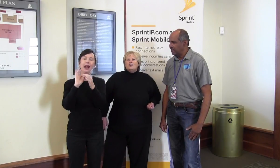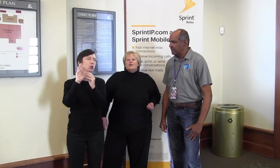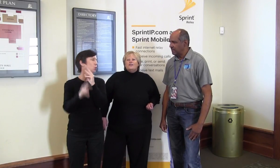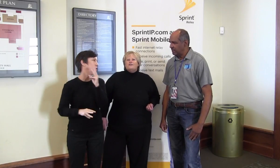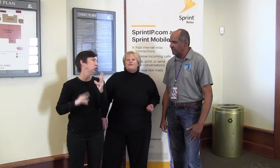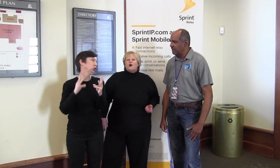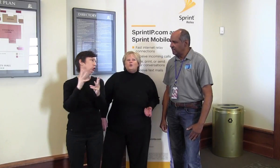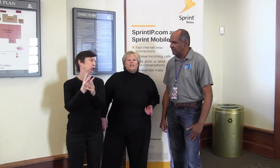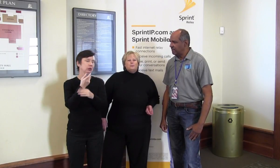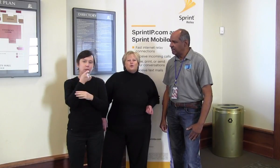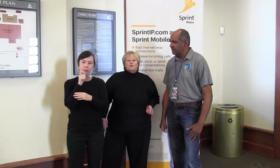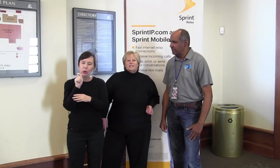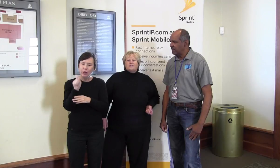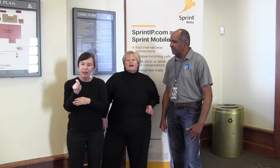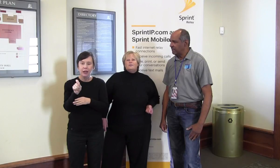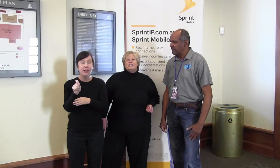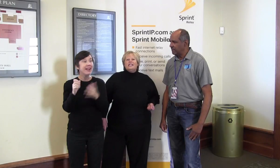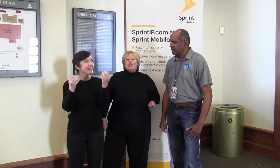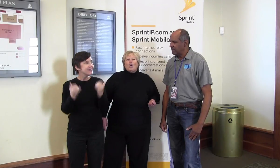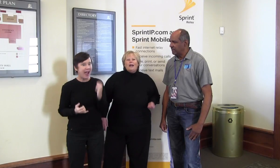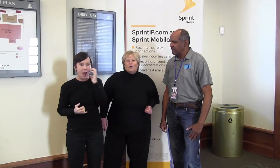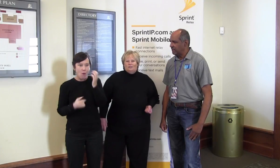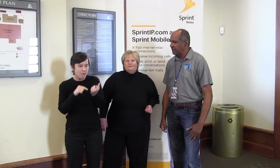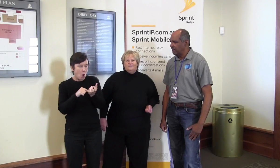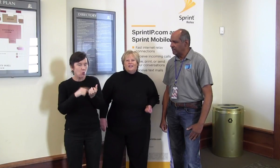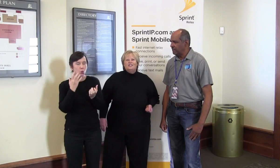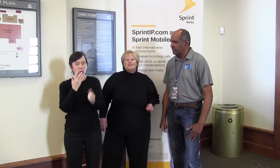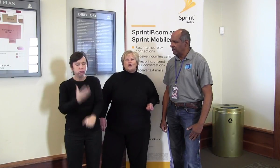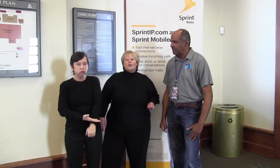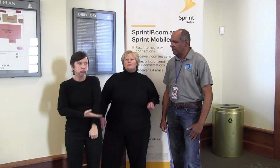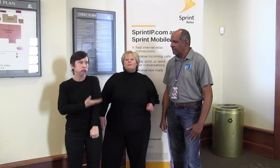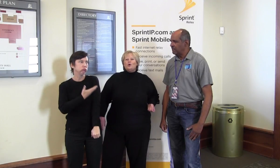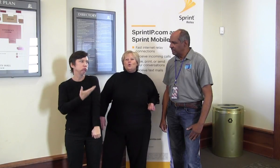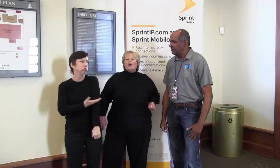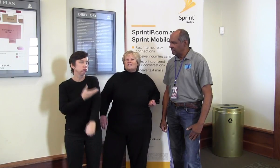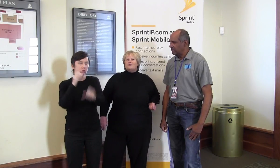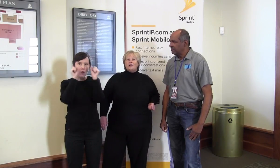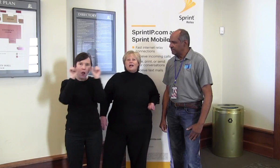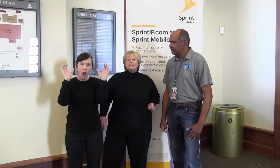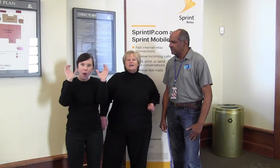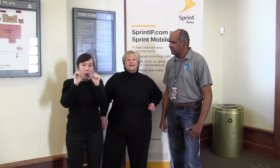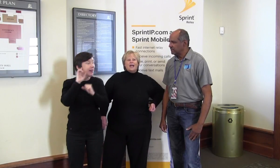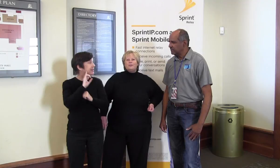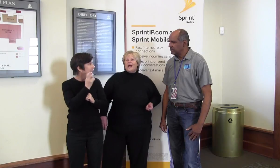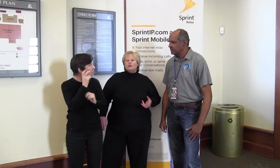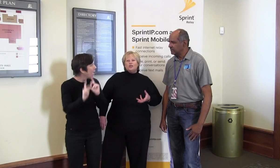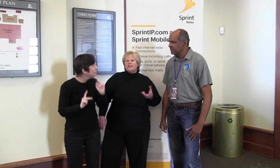The phone improvements have been incredible. The that people who are Deaf-Blind can be out looking